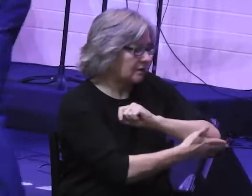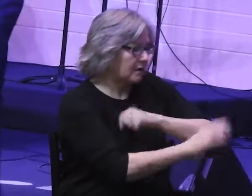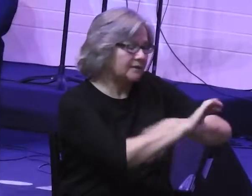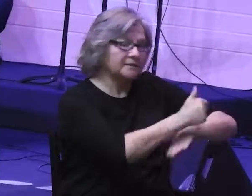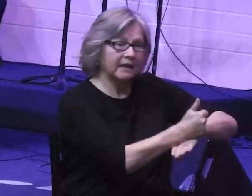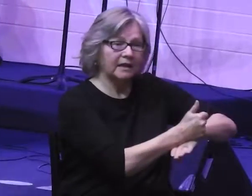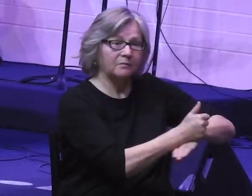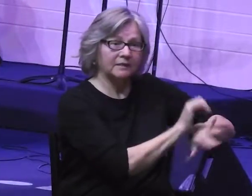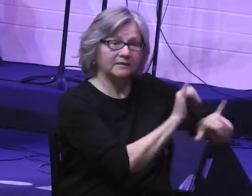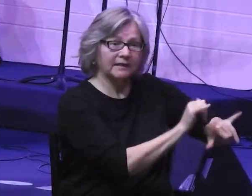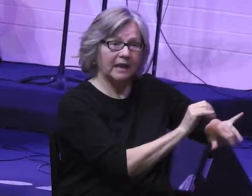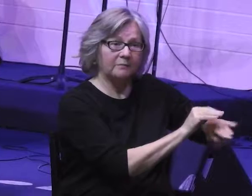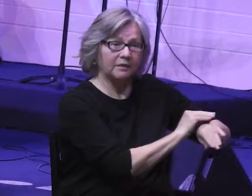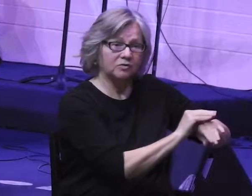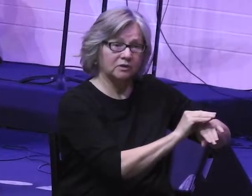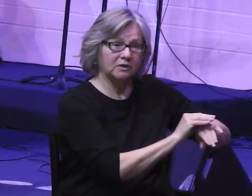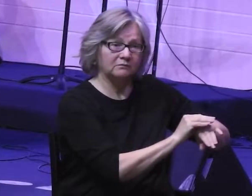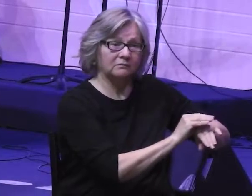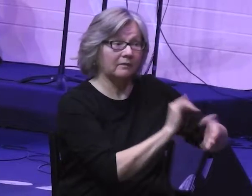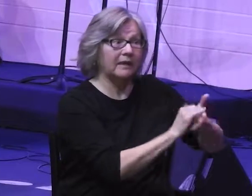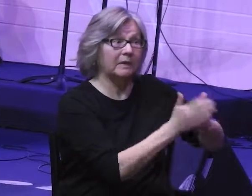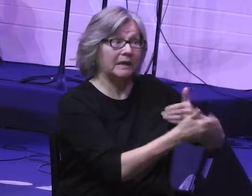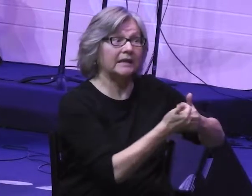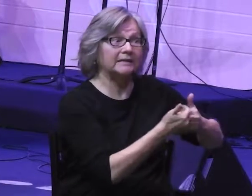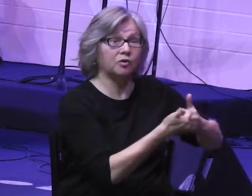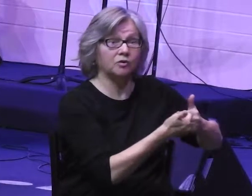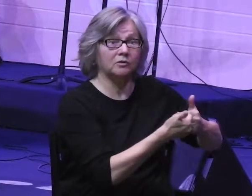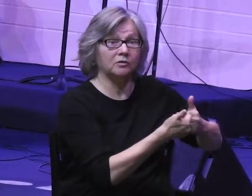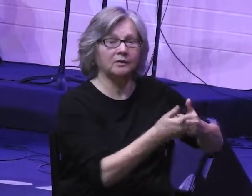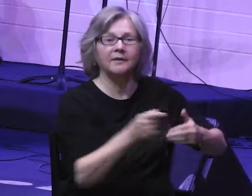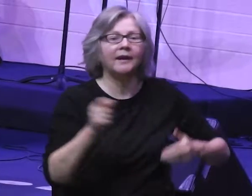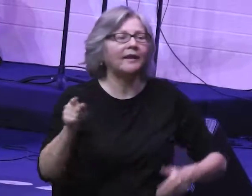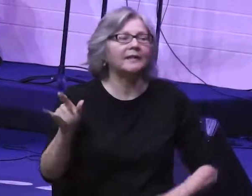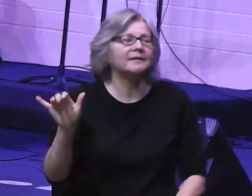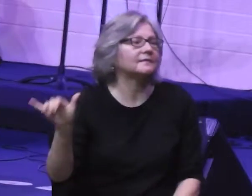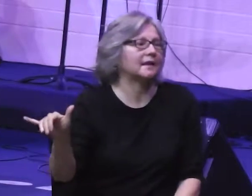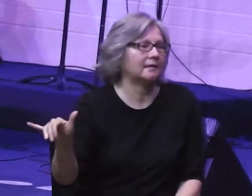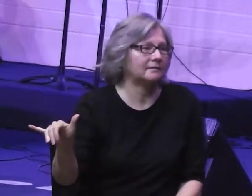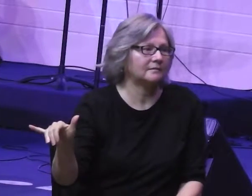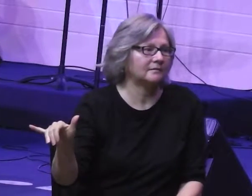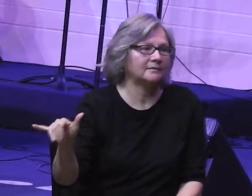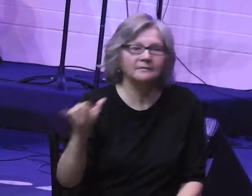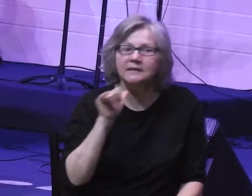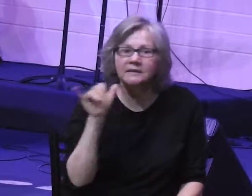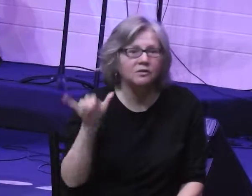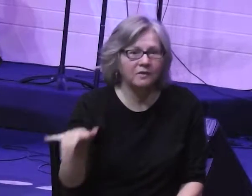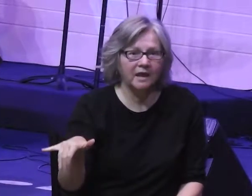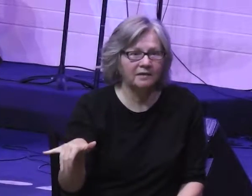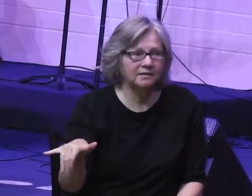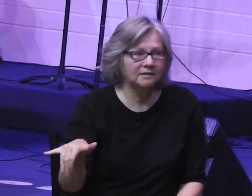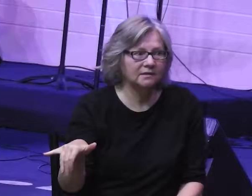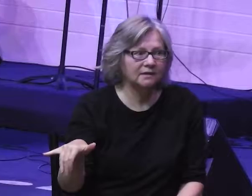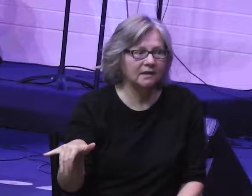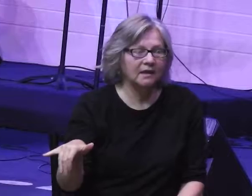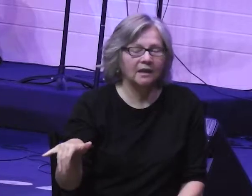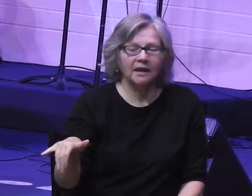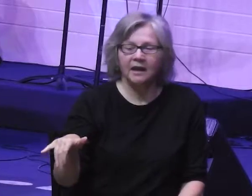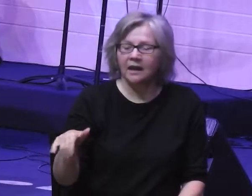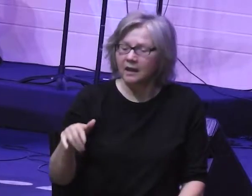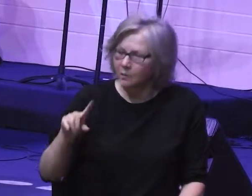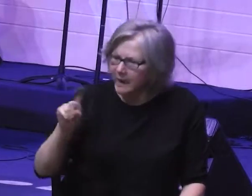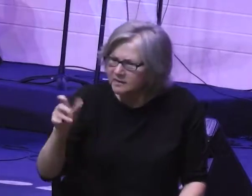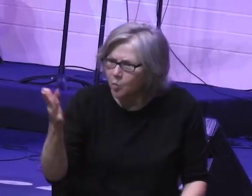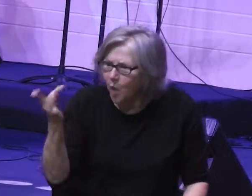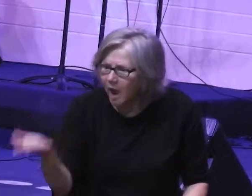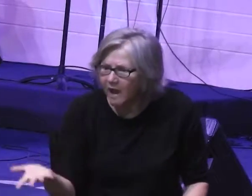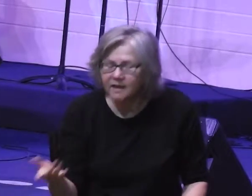easier. But they haven't done that. And we talked to them about why. And here's what they